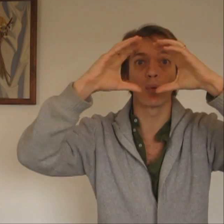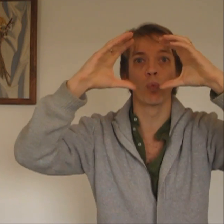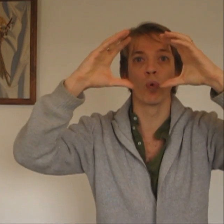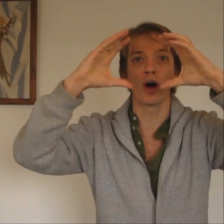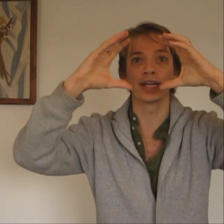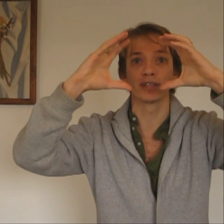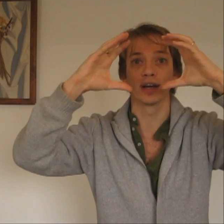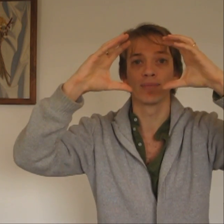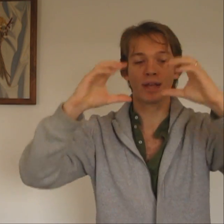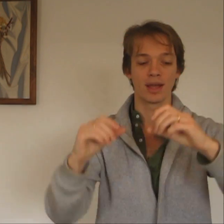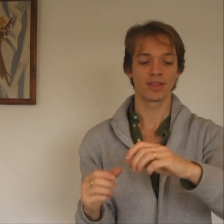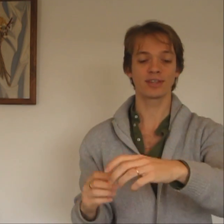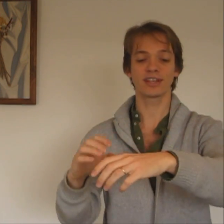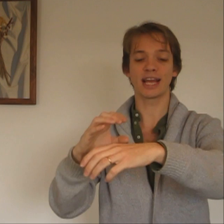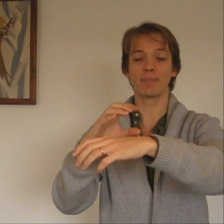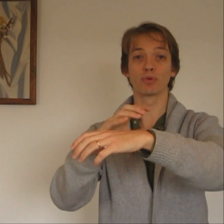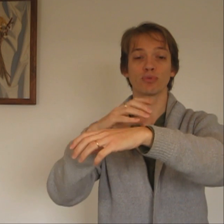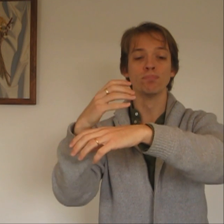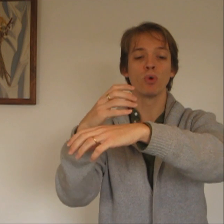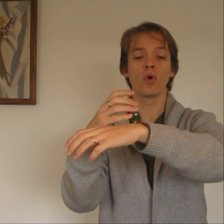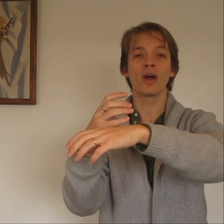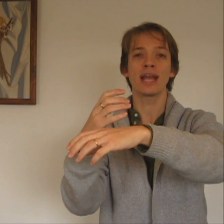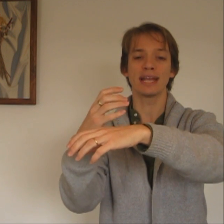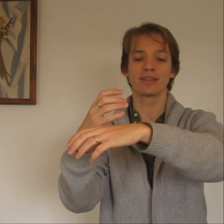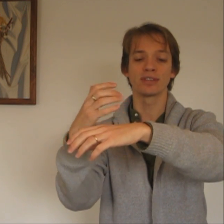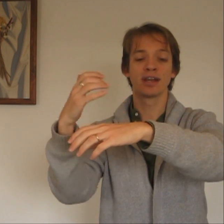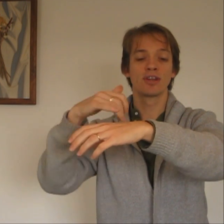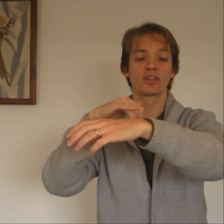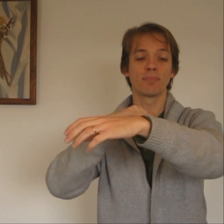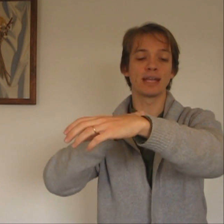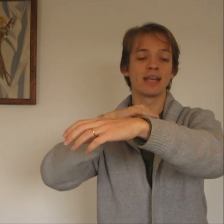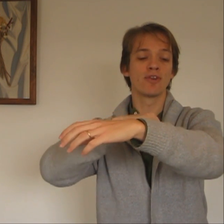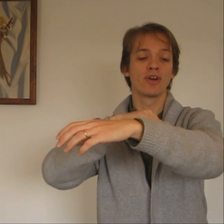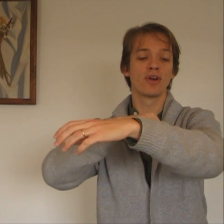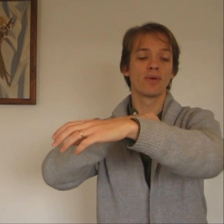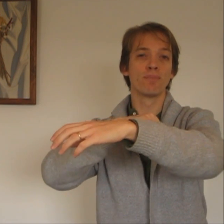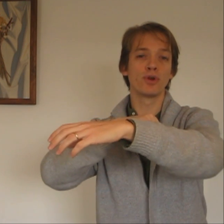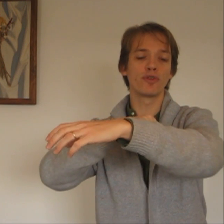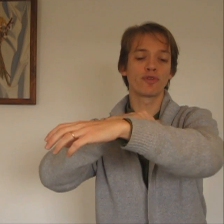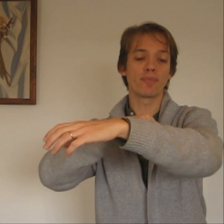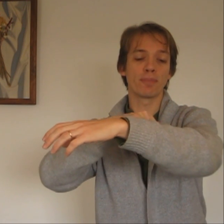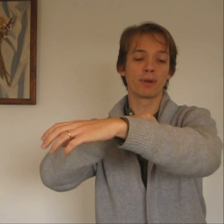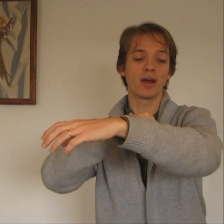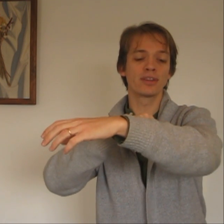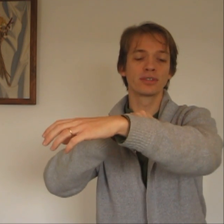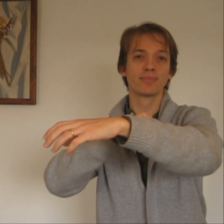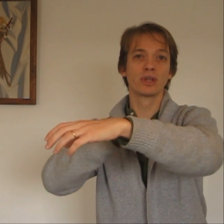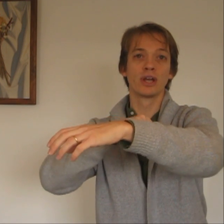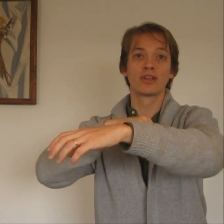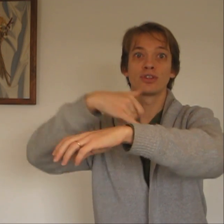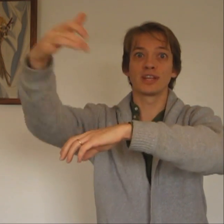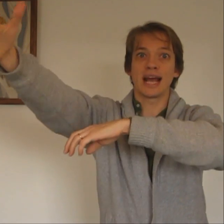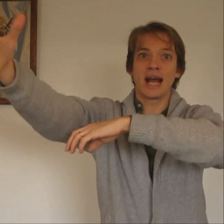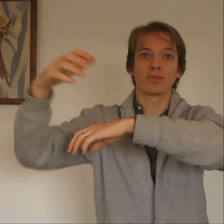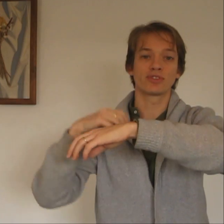wider. This enables more heat to be moved from the blood to the outside.